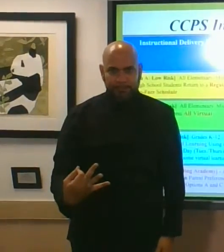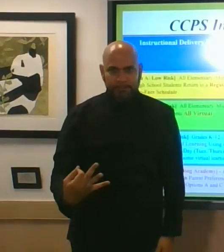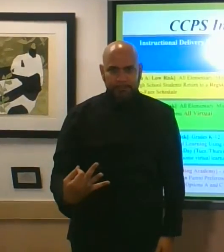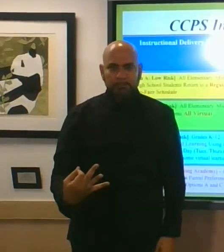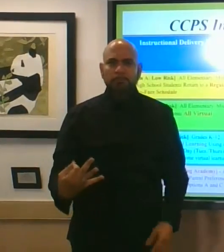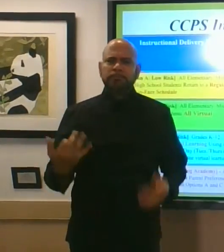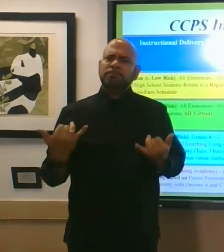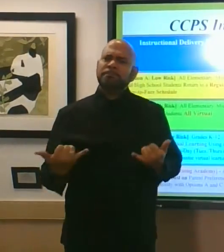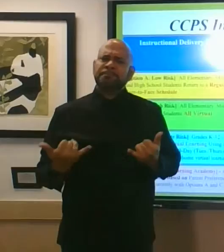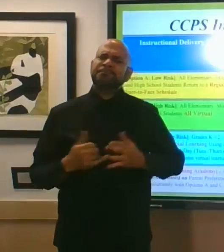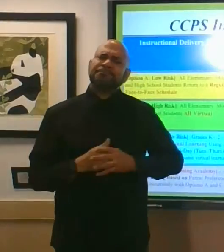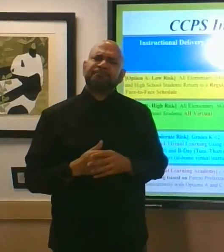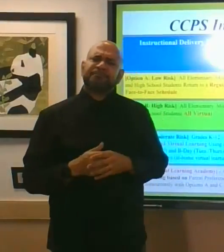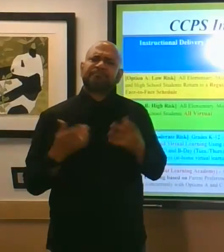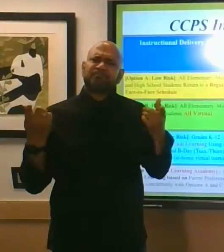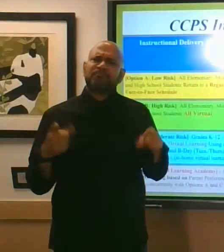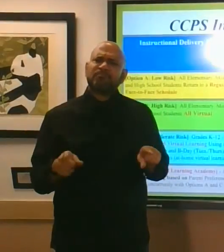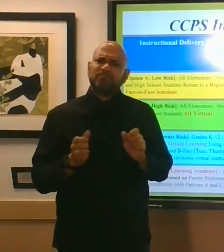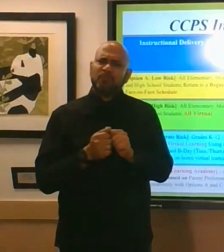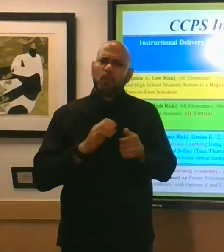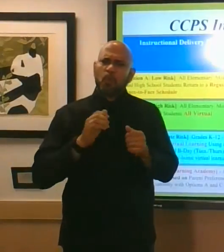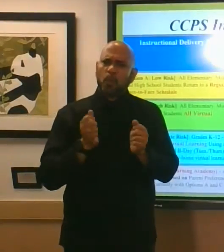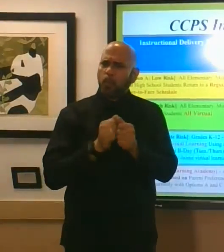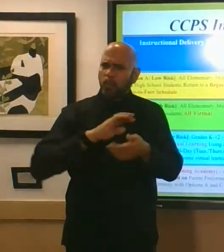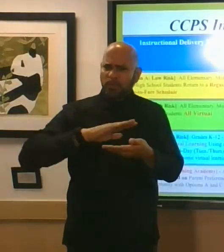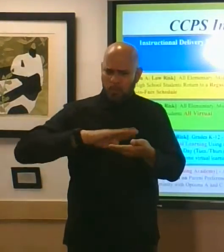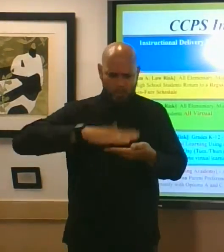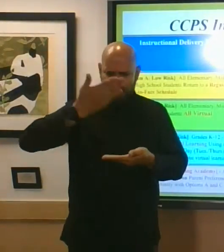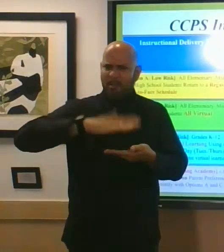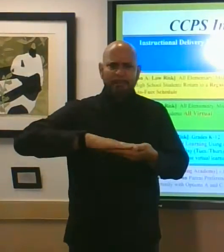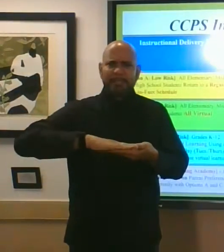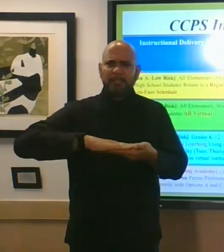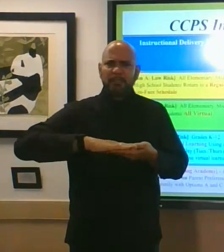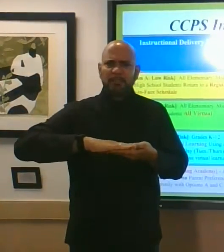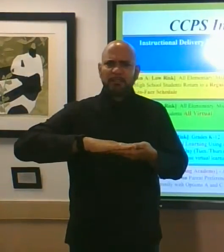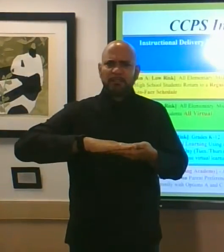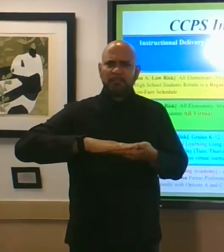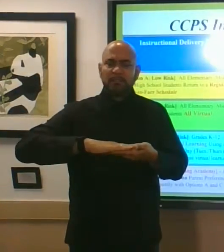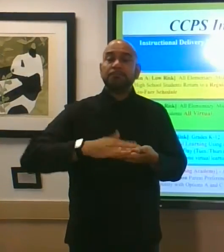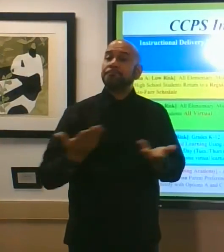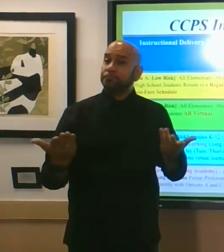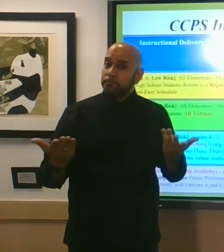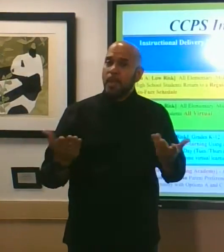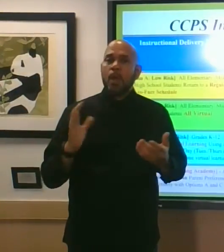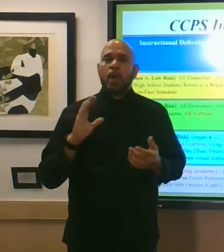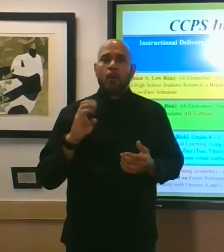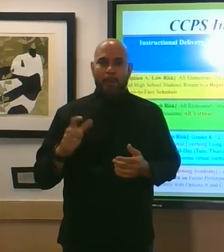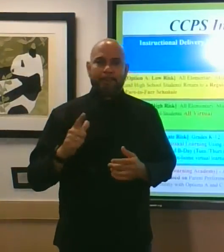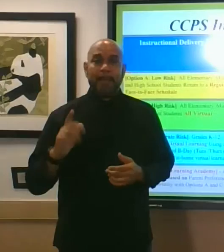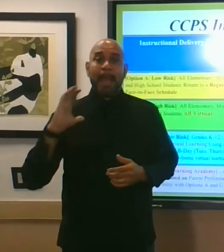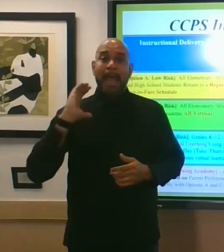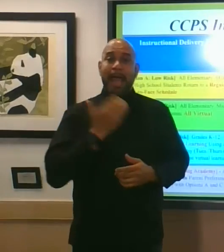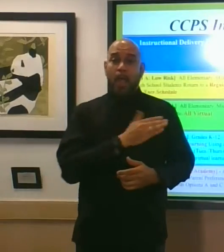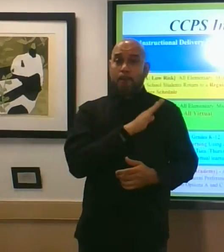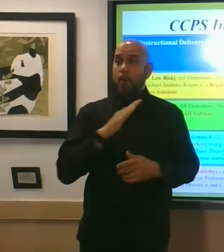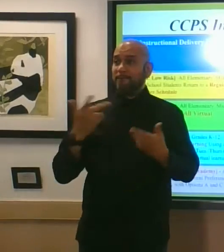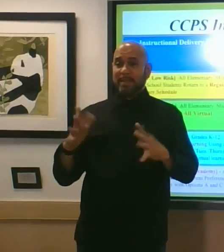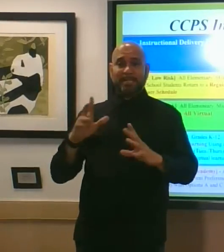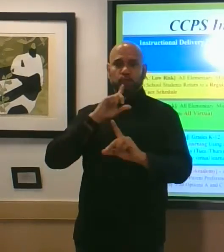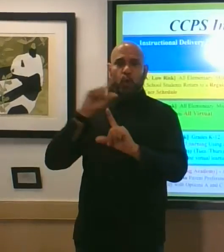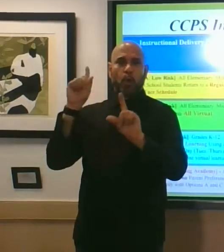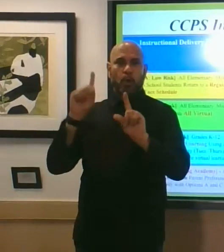learning for option b you get you got to have chromebooks option c we need devices our board has approved for us to order devices